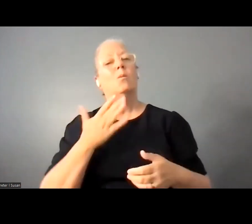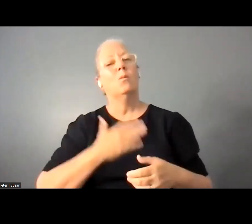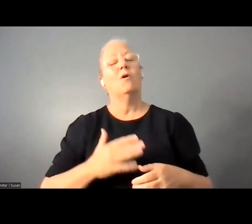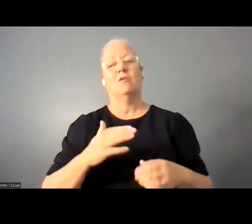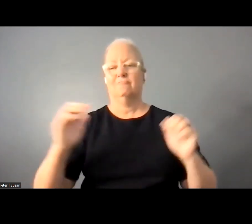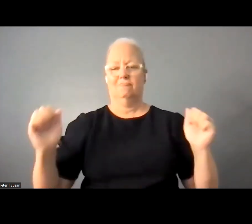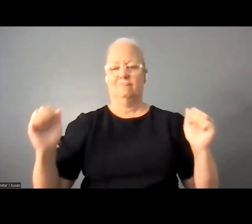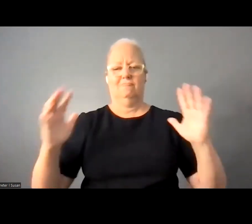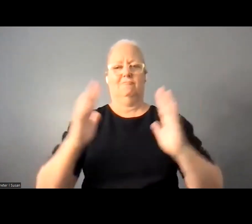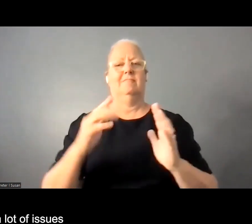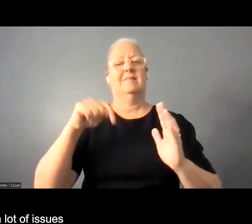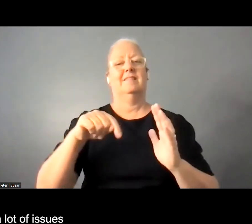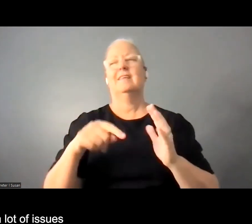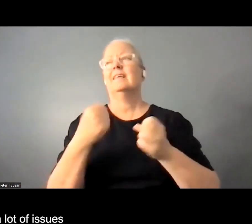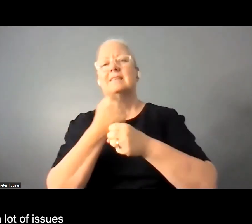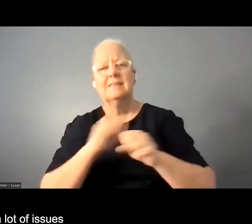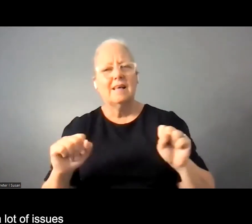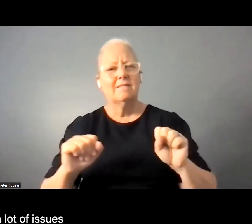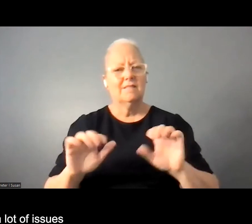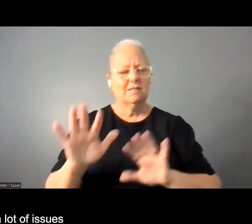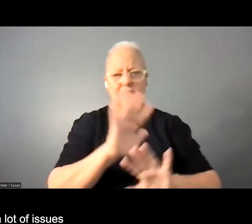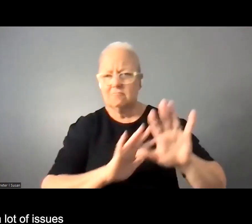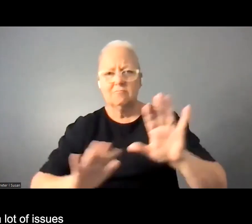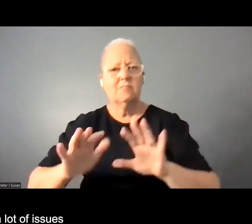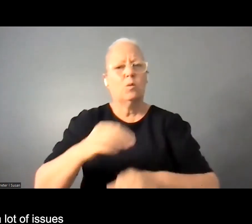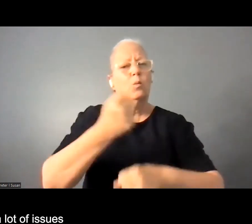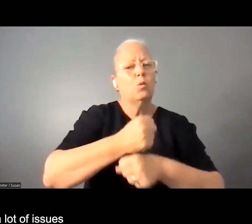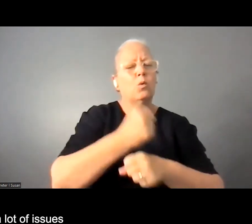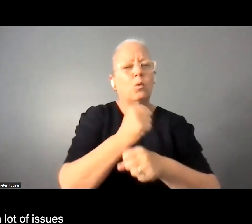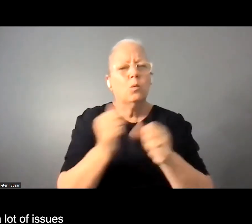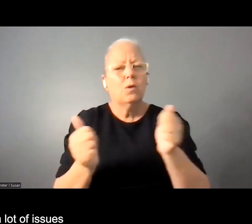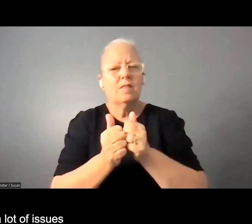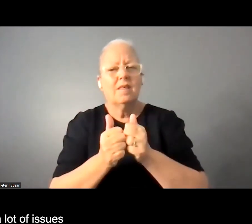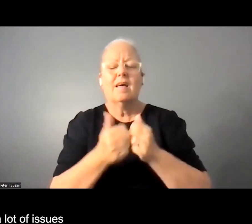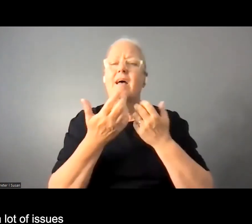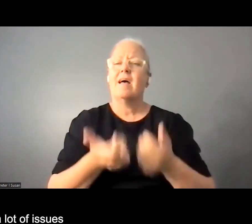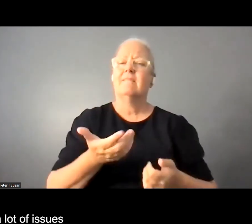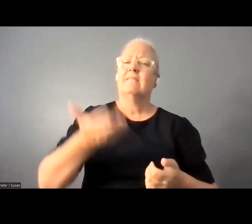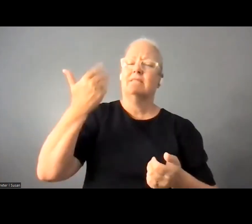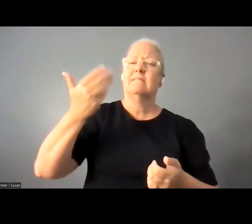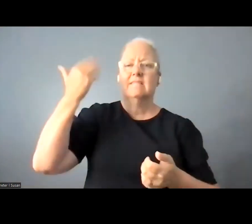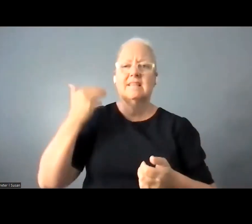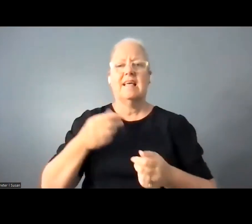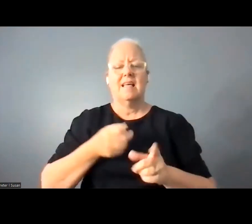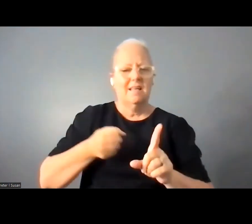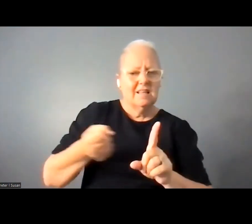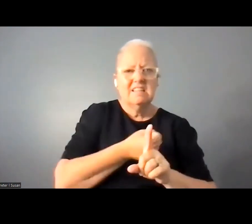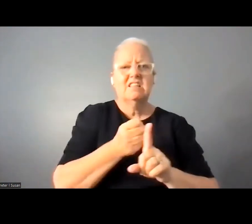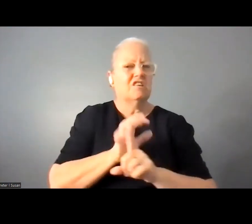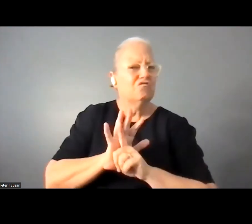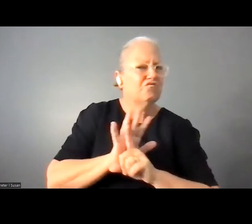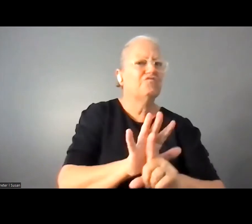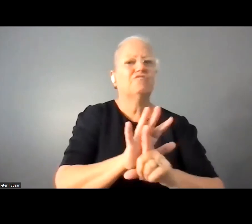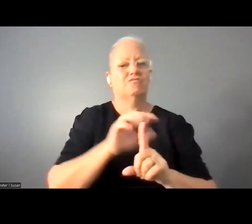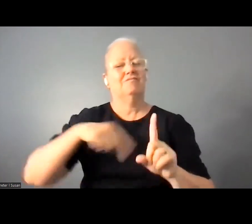kind of secure employment because there have been a lot of issues of workplace harassment and workplace abuse so how do we create these